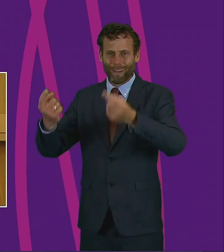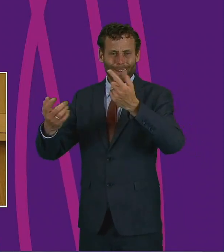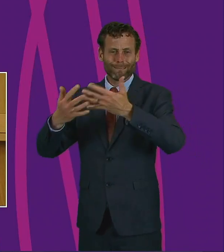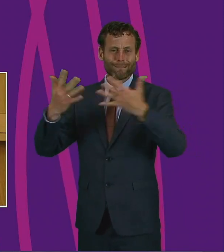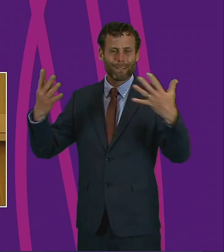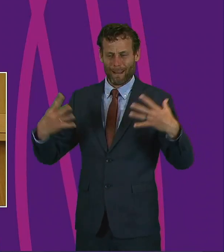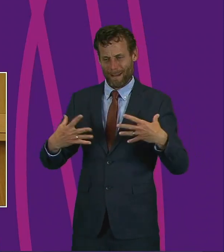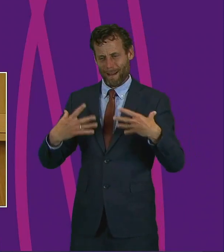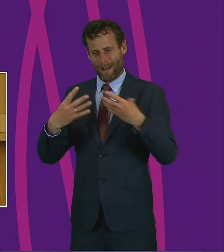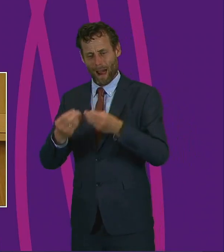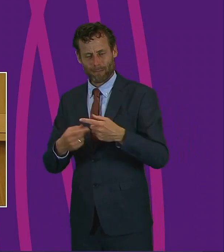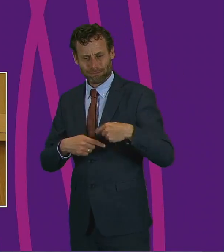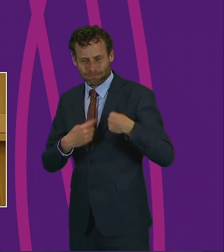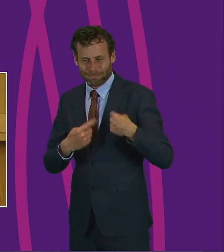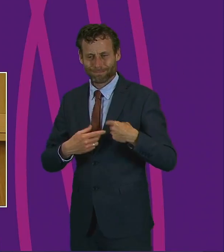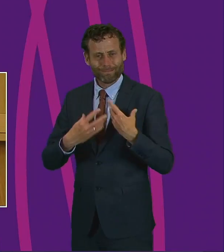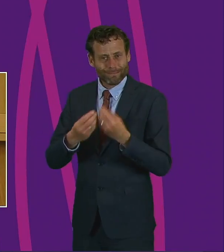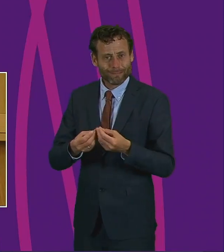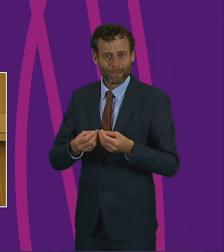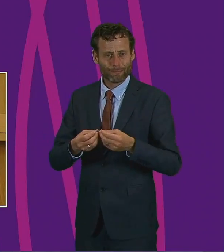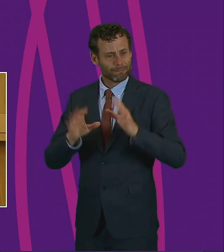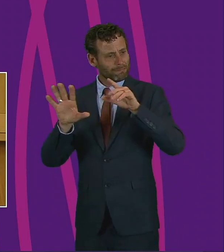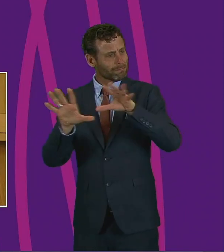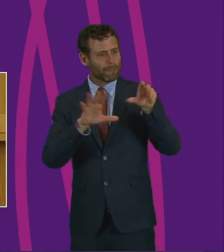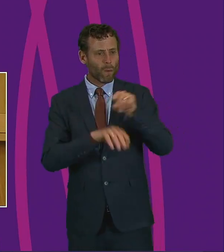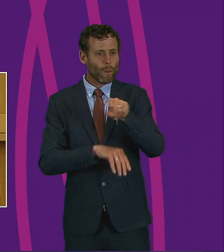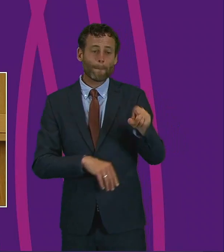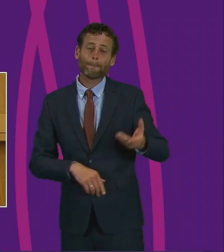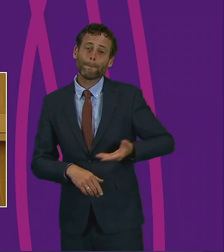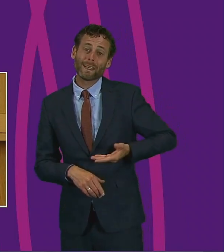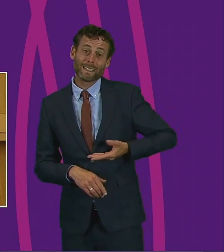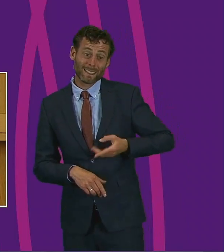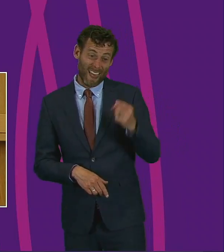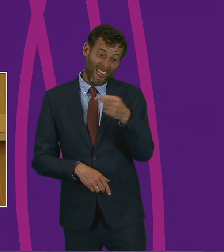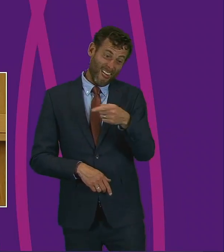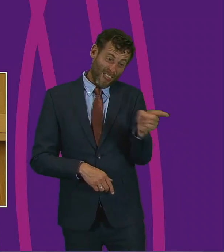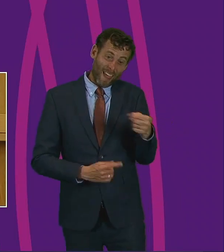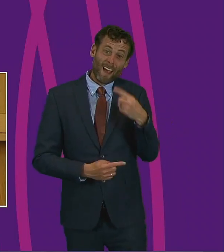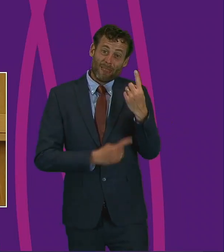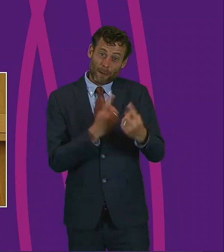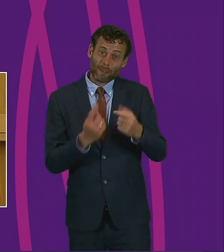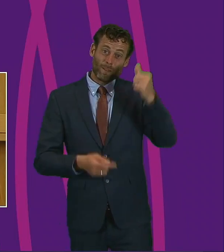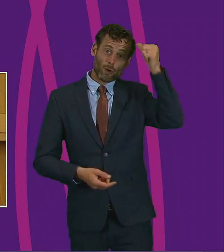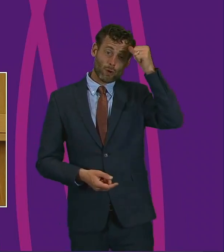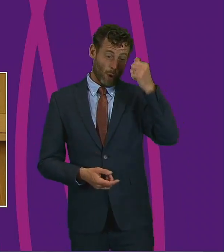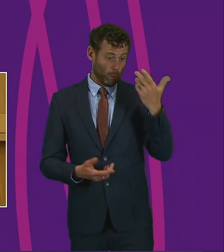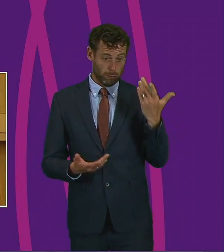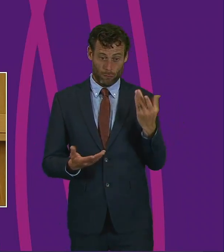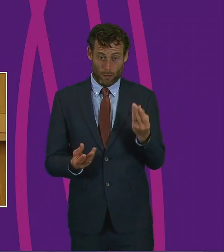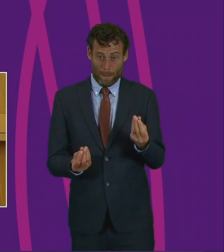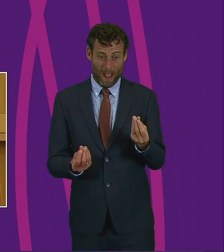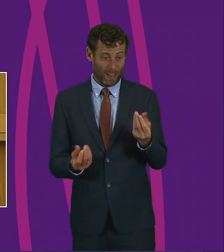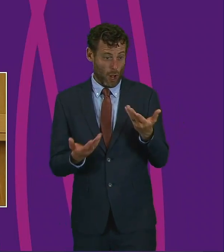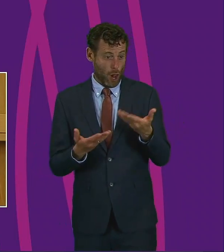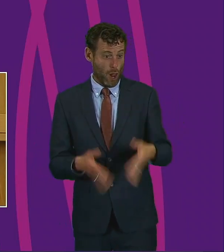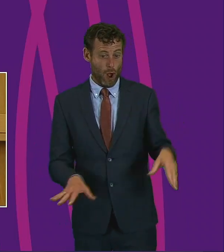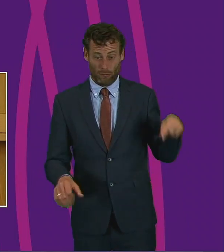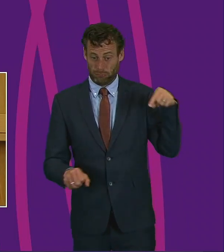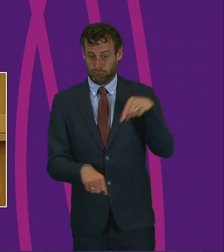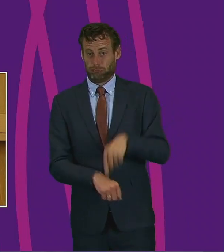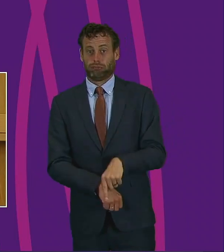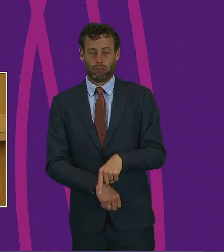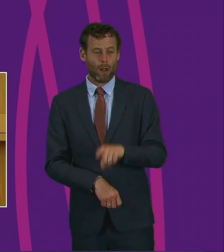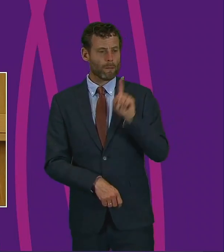the philanthropy of those businesses, despite in some cases facing pretty catastrophic financial outlooks themselves.